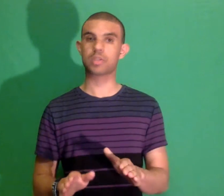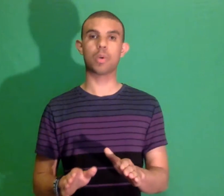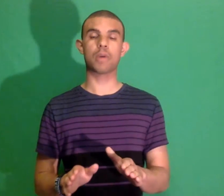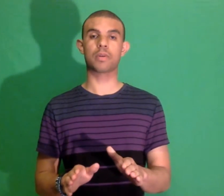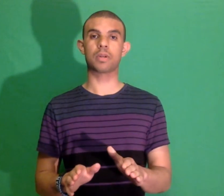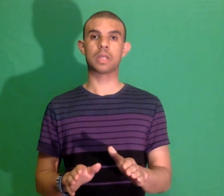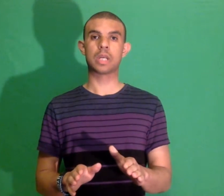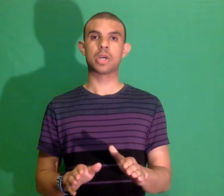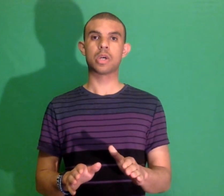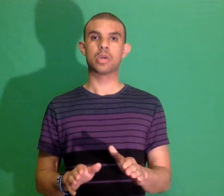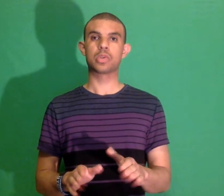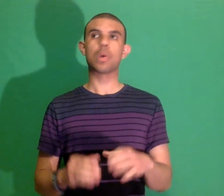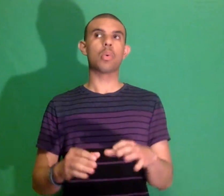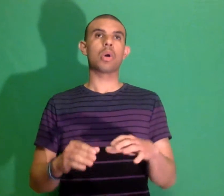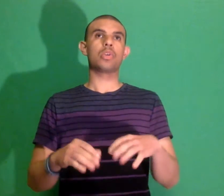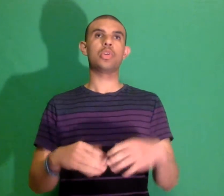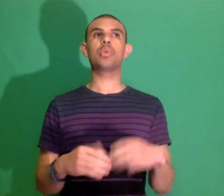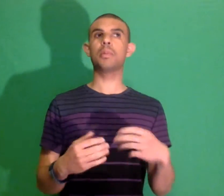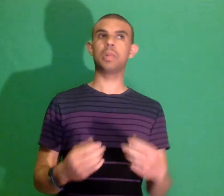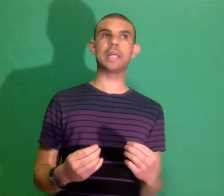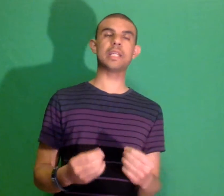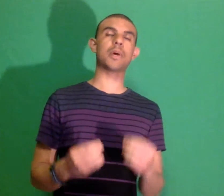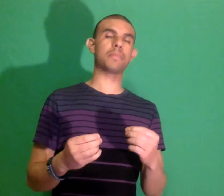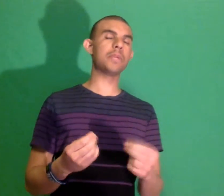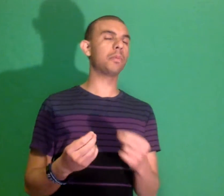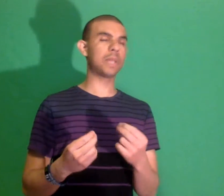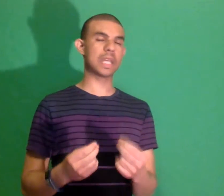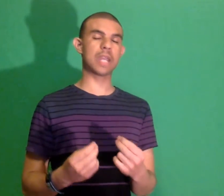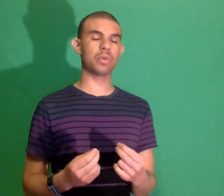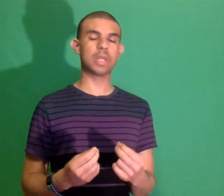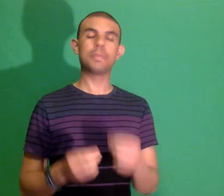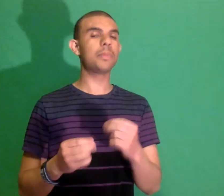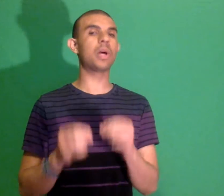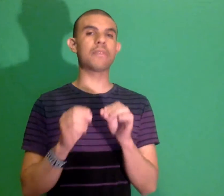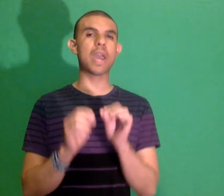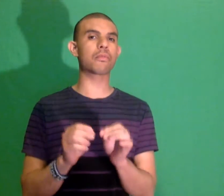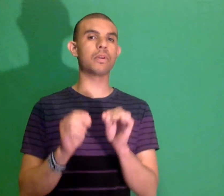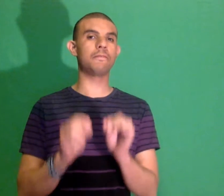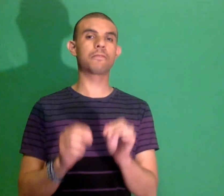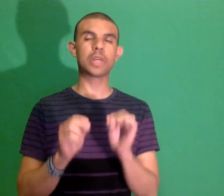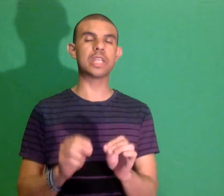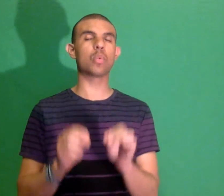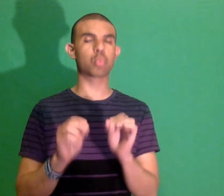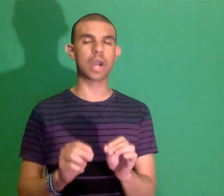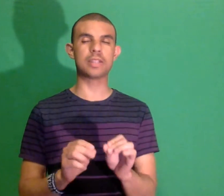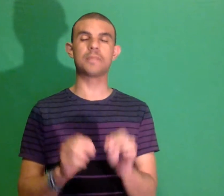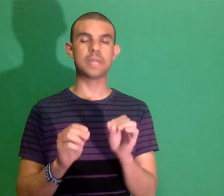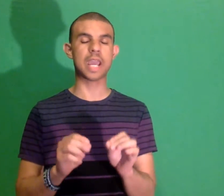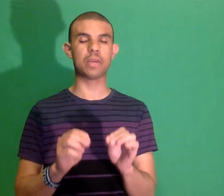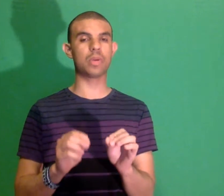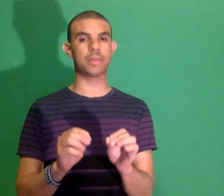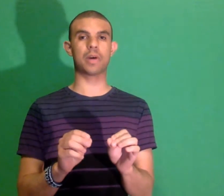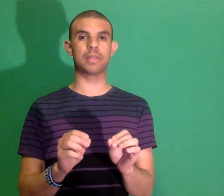whatsoever so you complaining about people being angry people have every freaking right to be angry about this